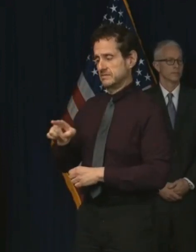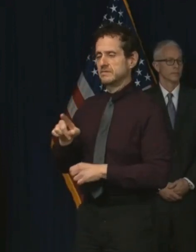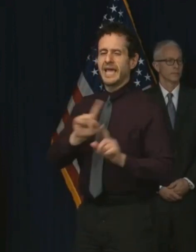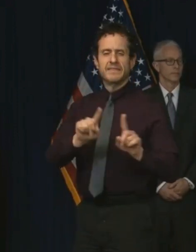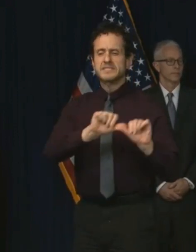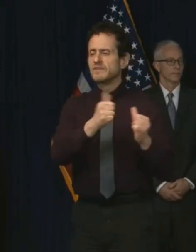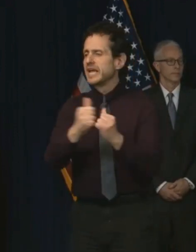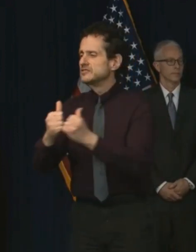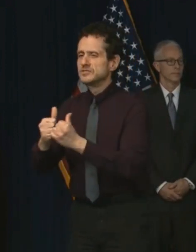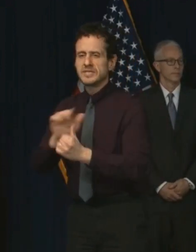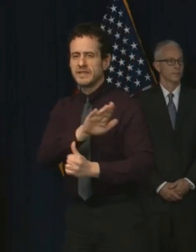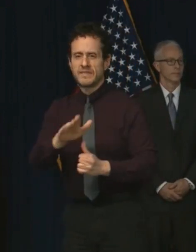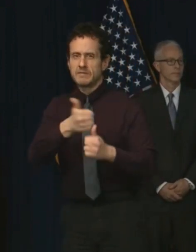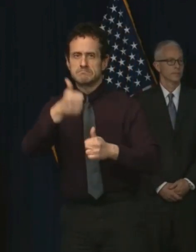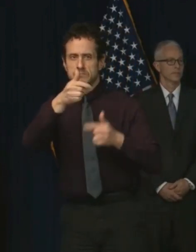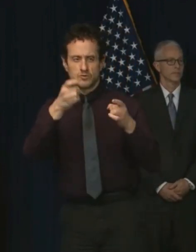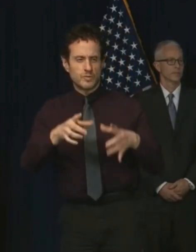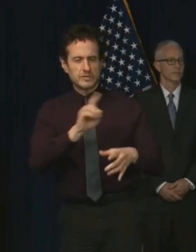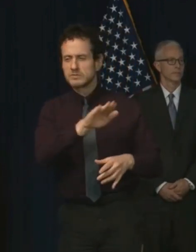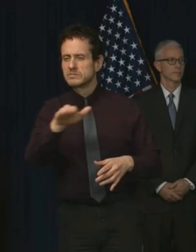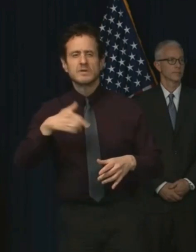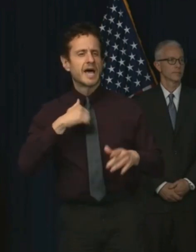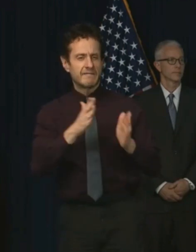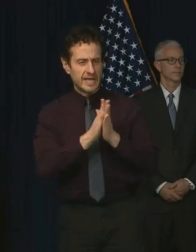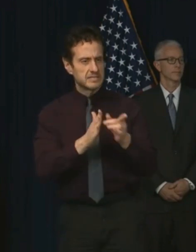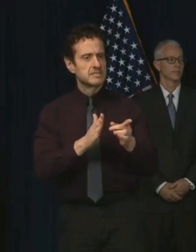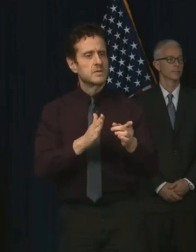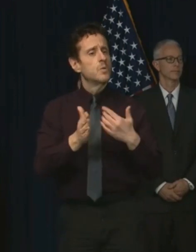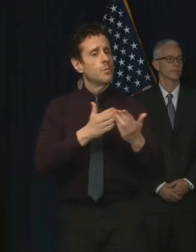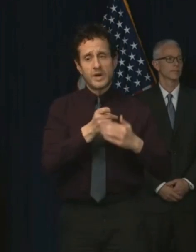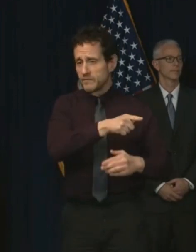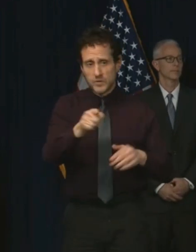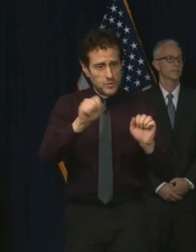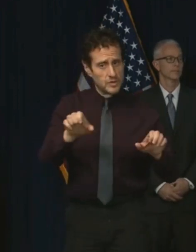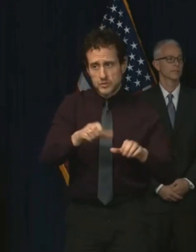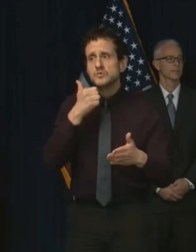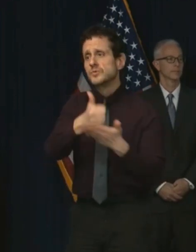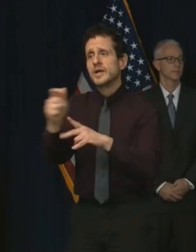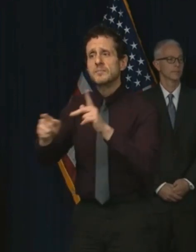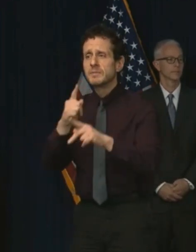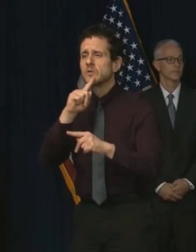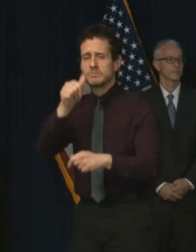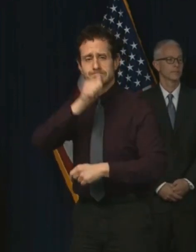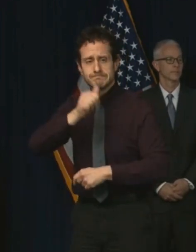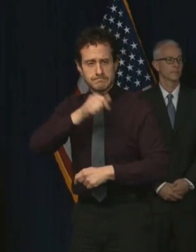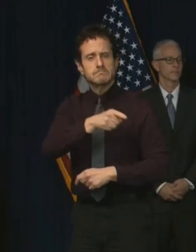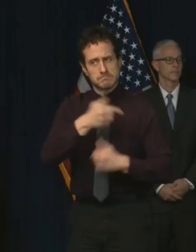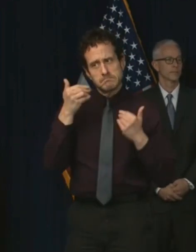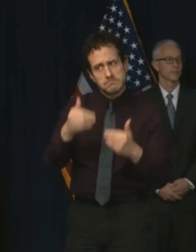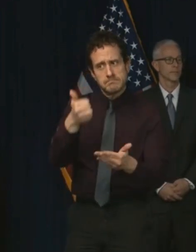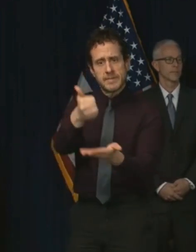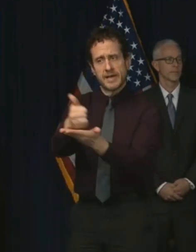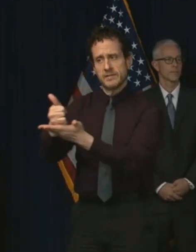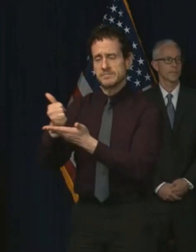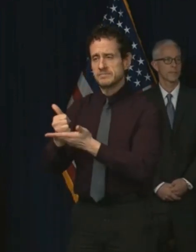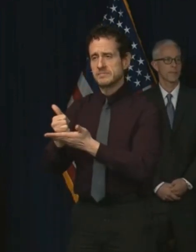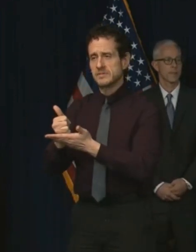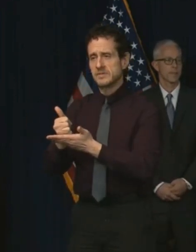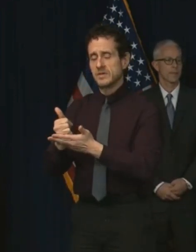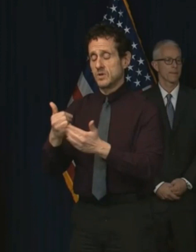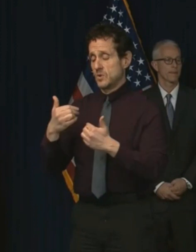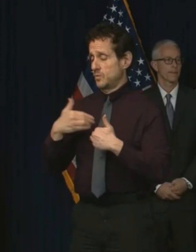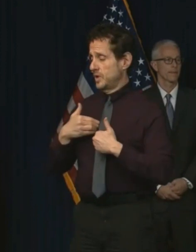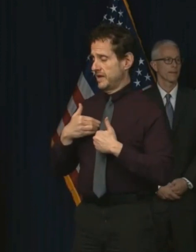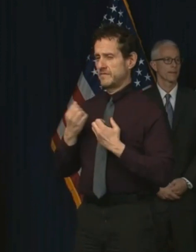everything and anything in our power to help our residents who are hurting. We've directed tens of millions of